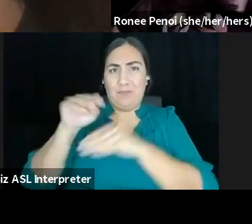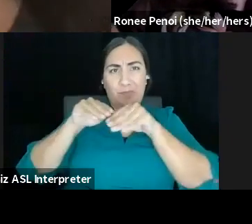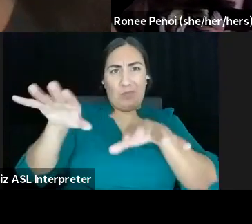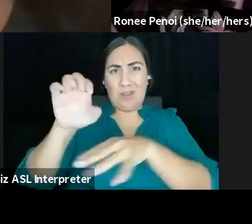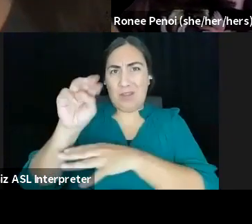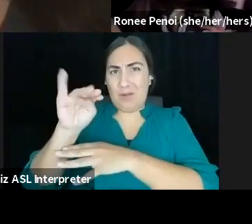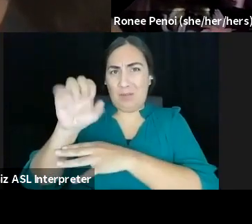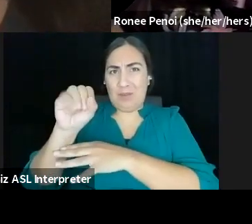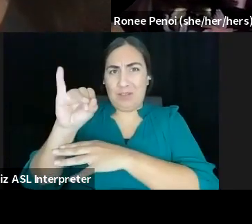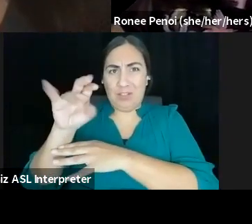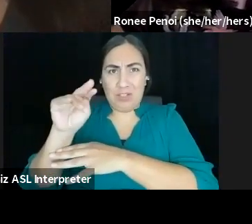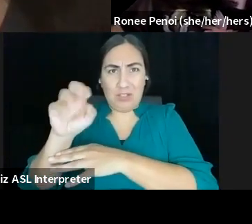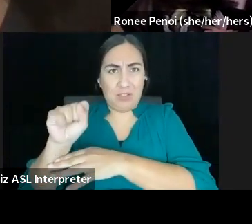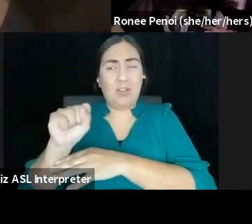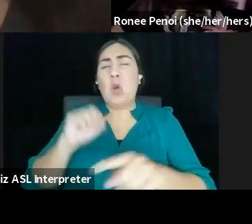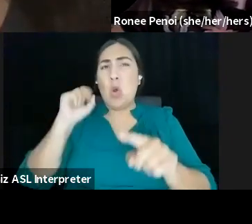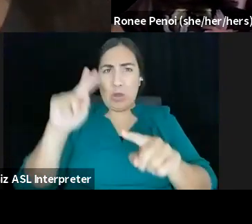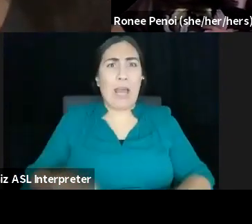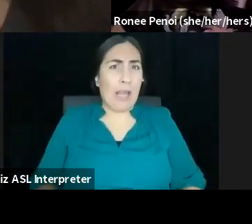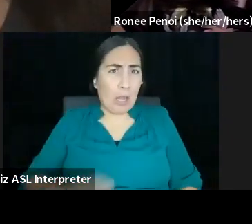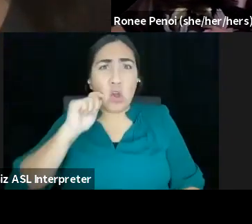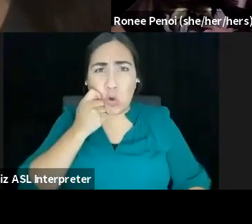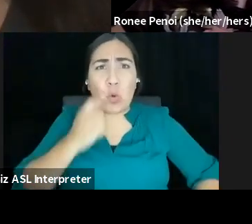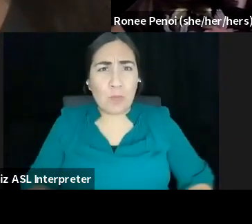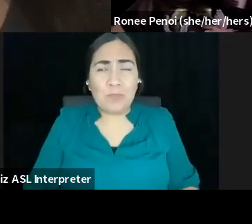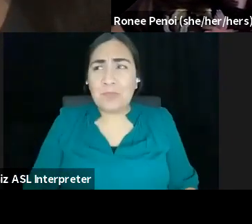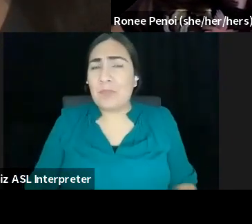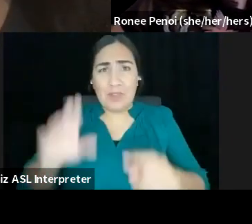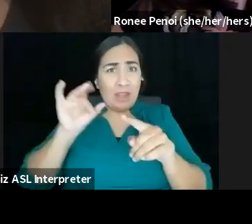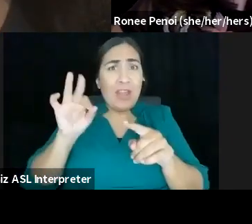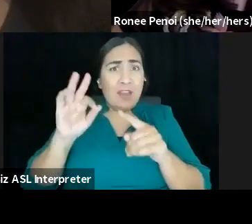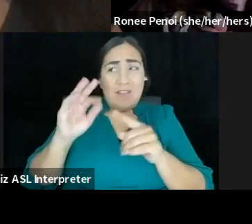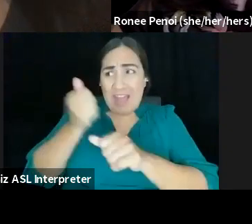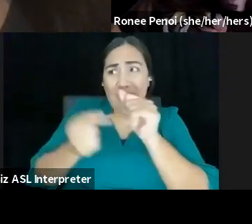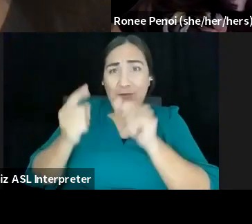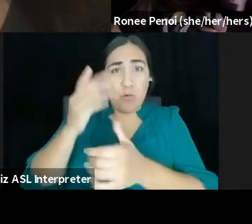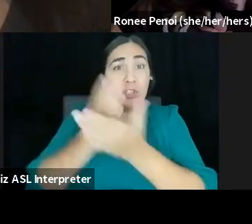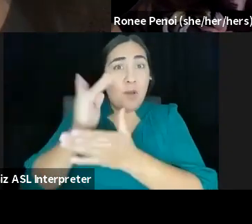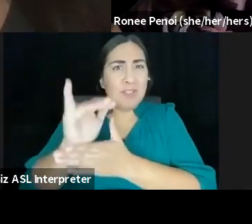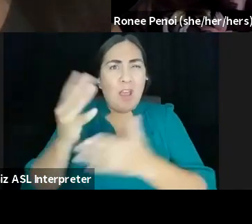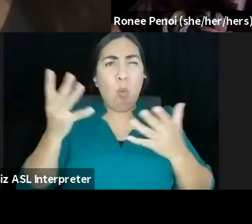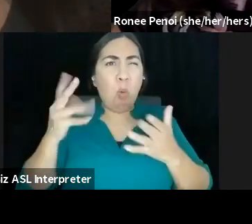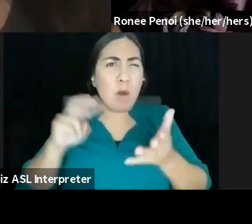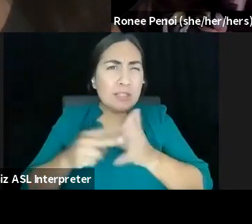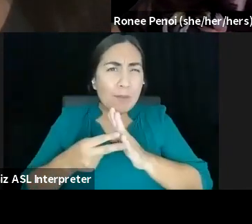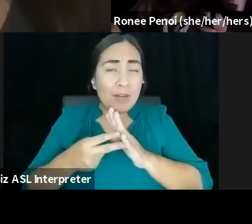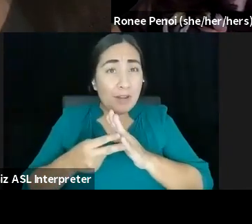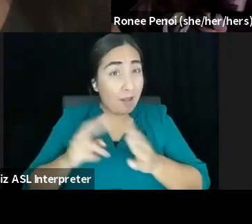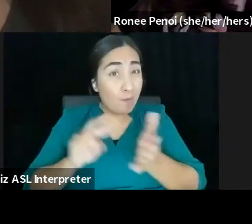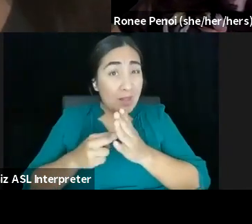everybody stops carbon emissions, actually, what does that mean? That means that the United States predominantly and Europe who've